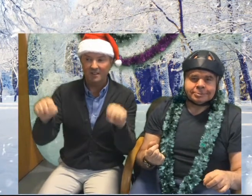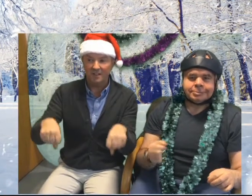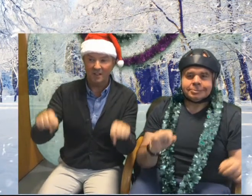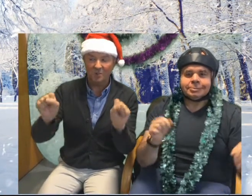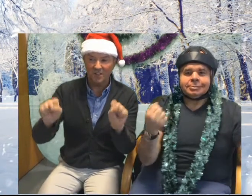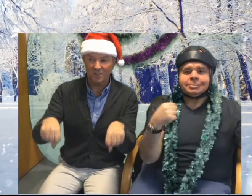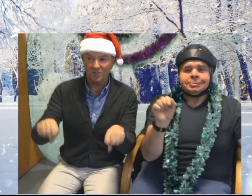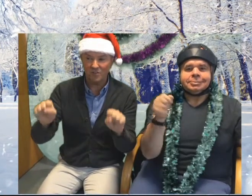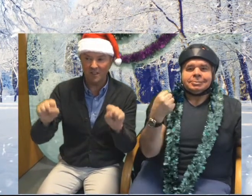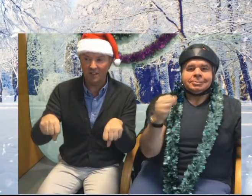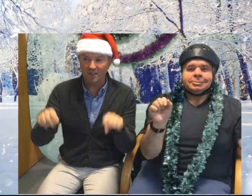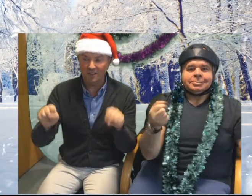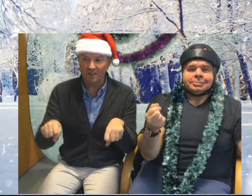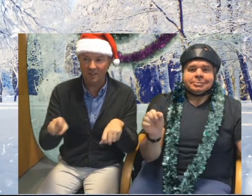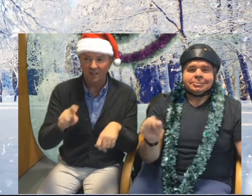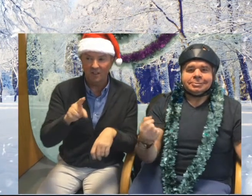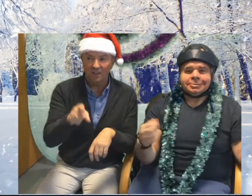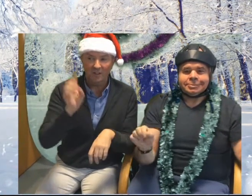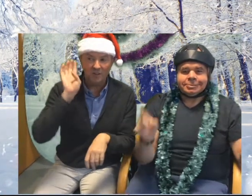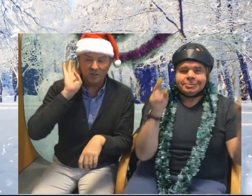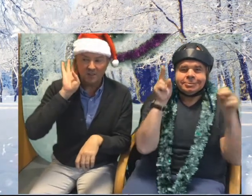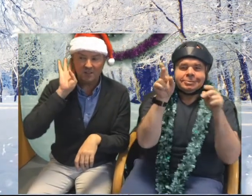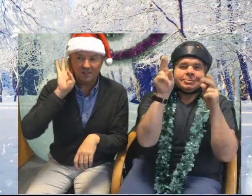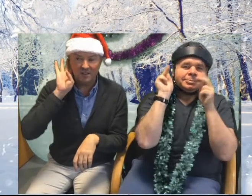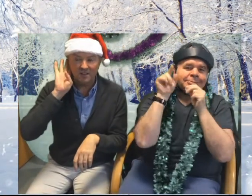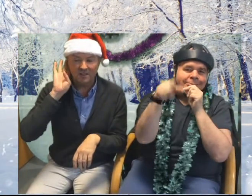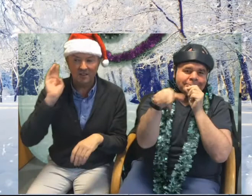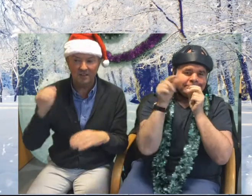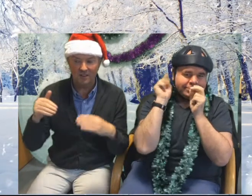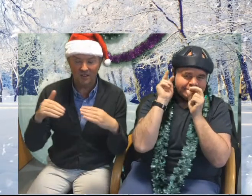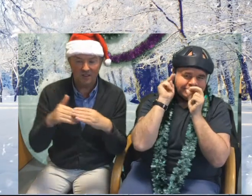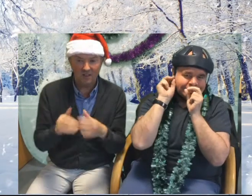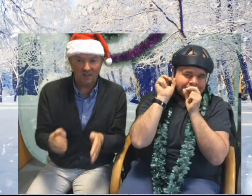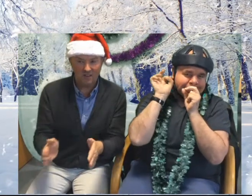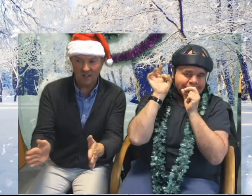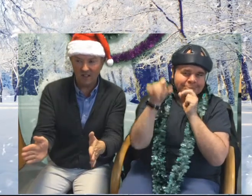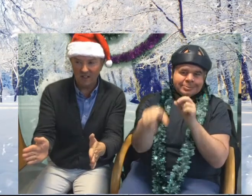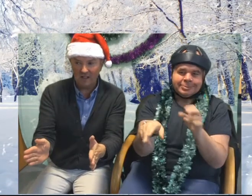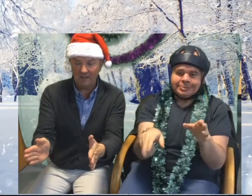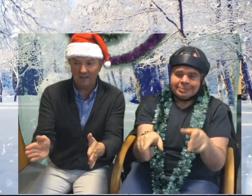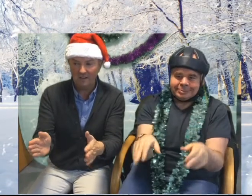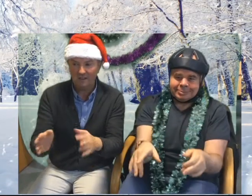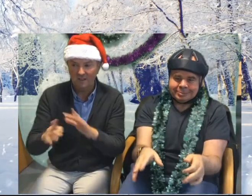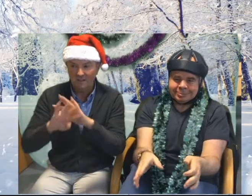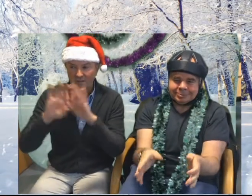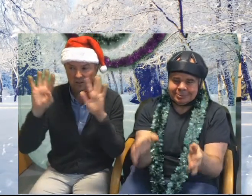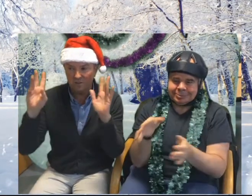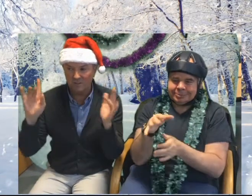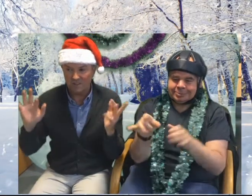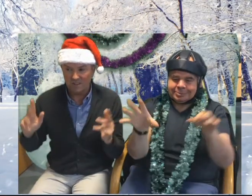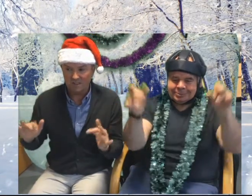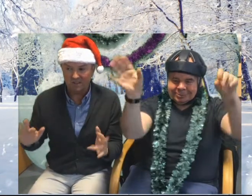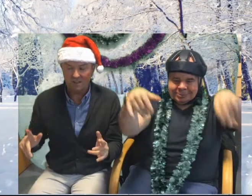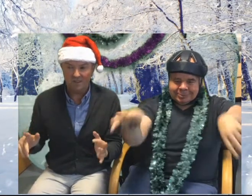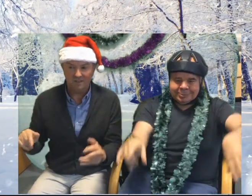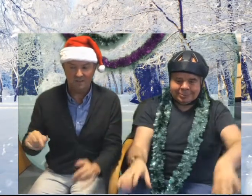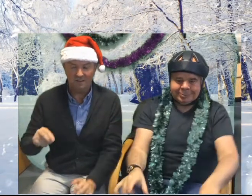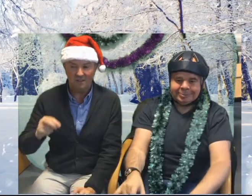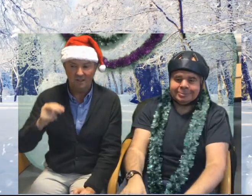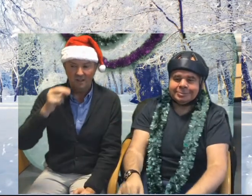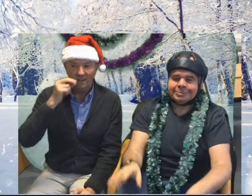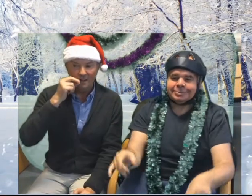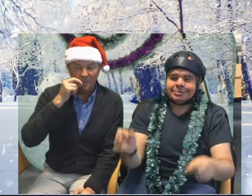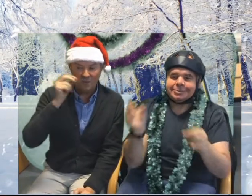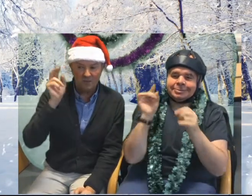Slayer bells ring, are you listening? In the lane, snow is glistening